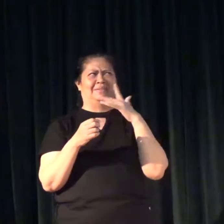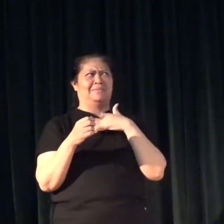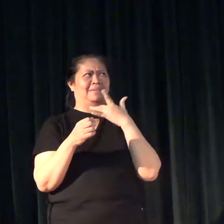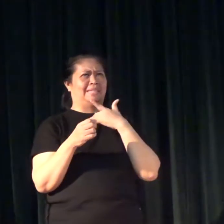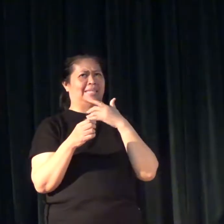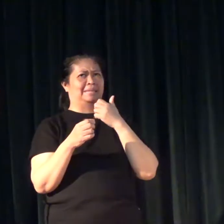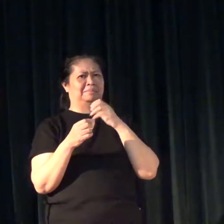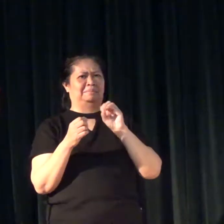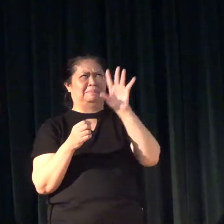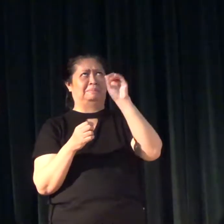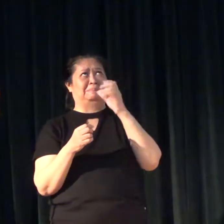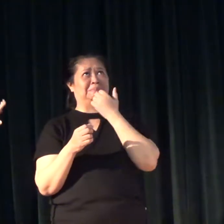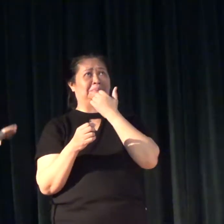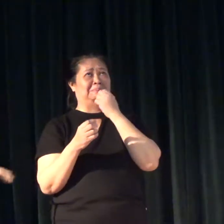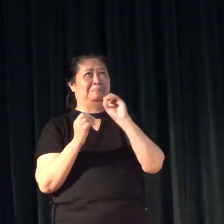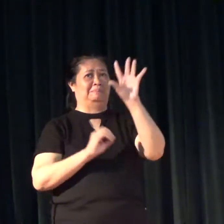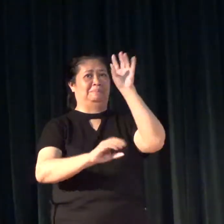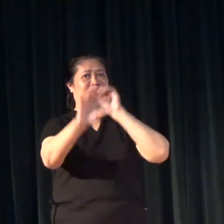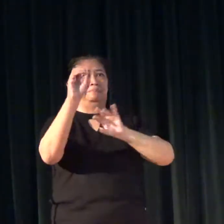feeling it's my silence.